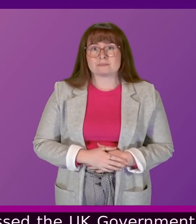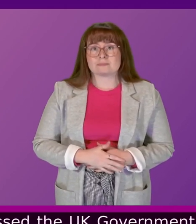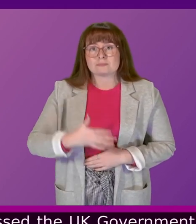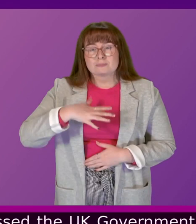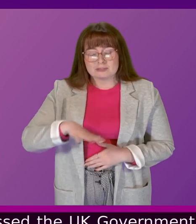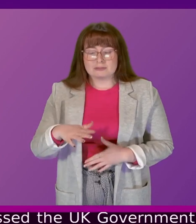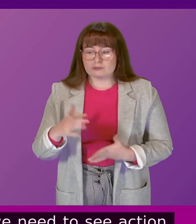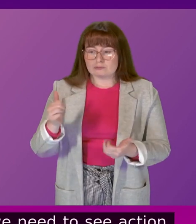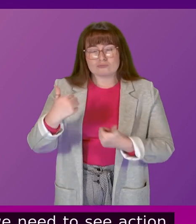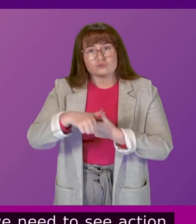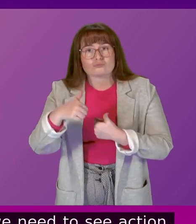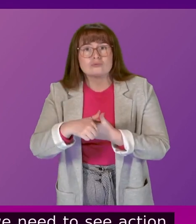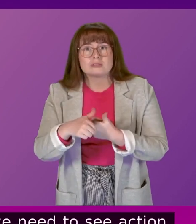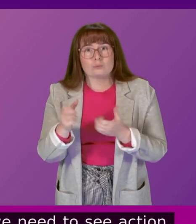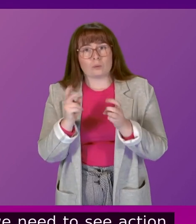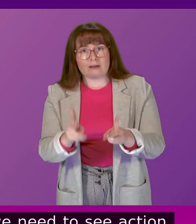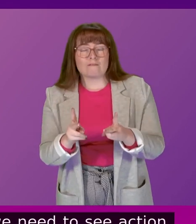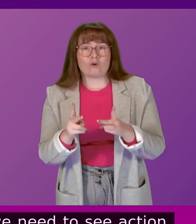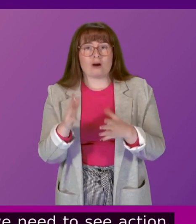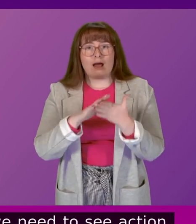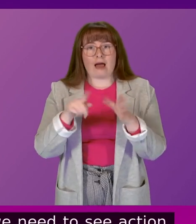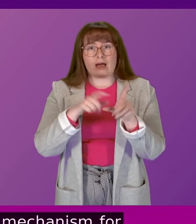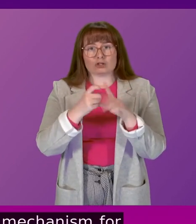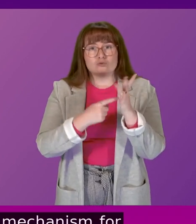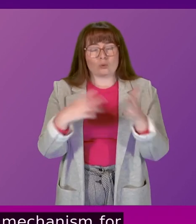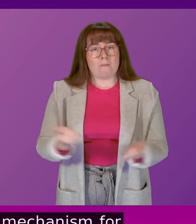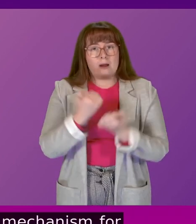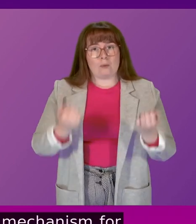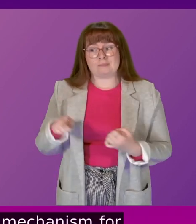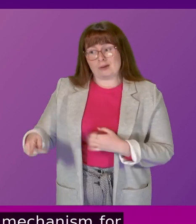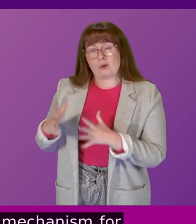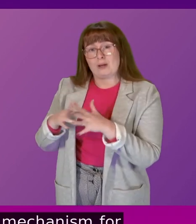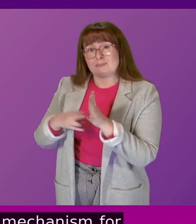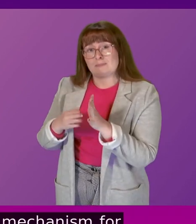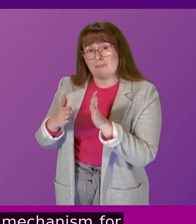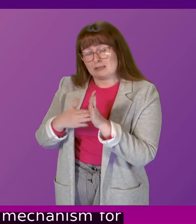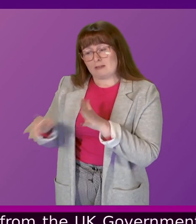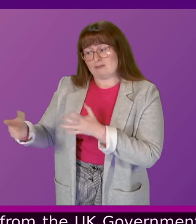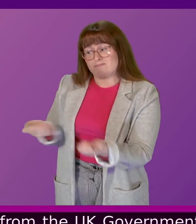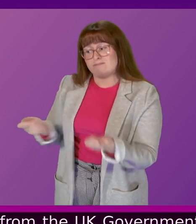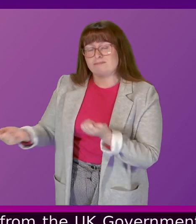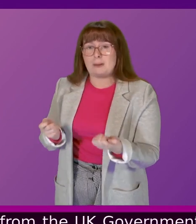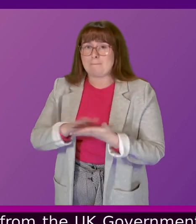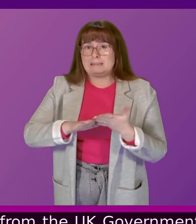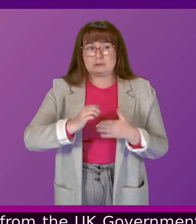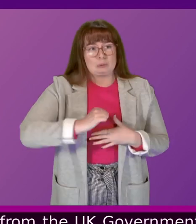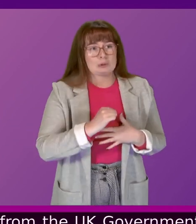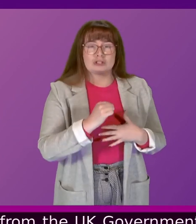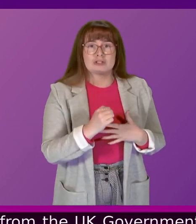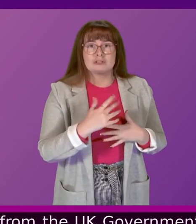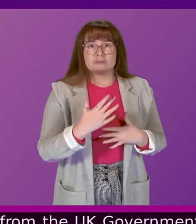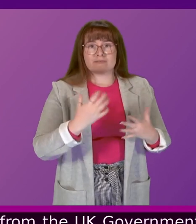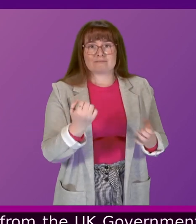mechanism for hydropower, the lack of action from the UK Government is preventing Scotland from fully realising its potential. It is also